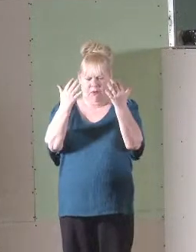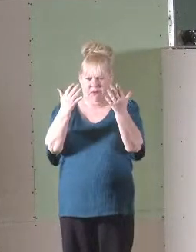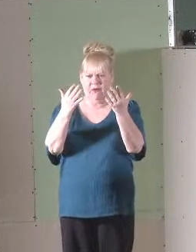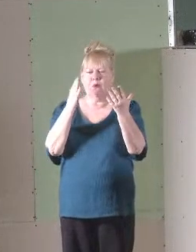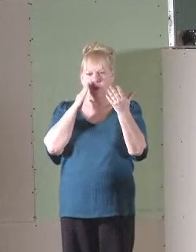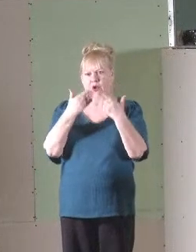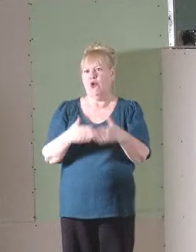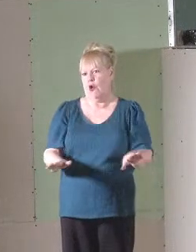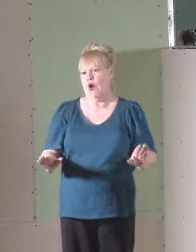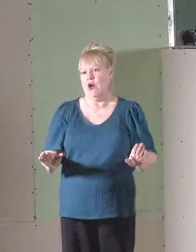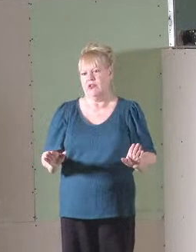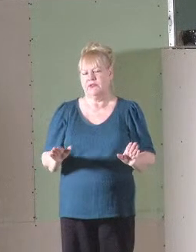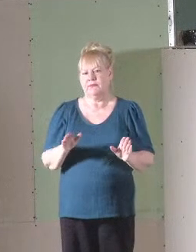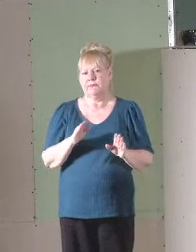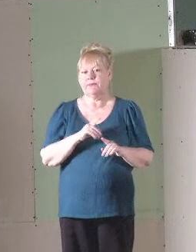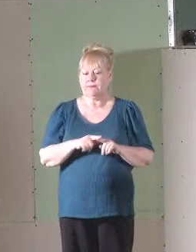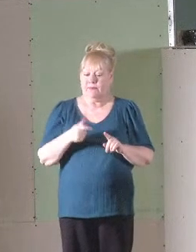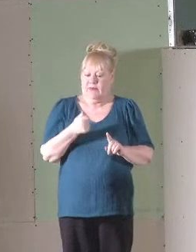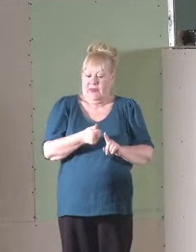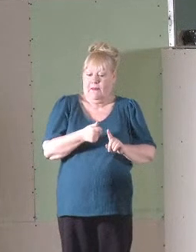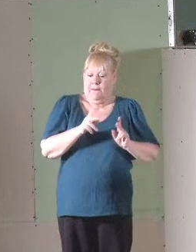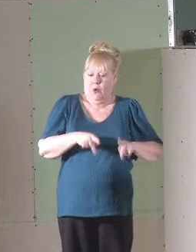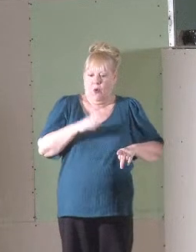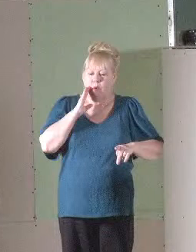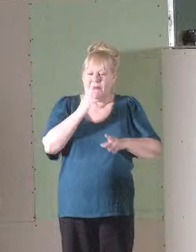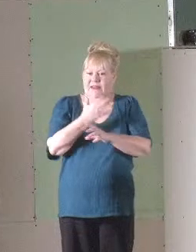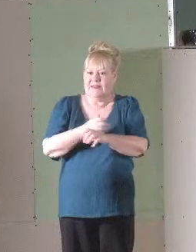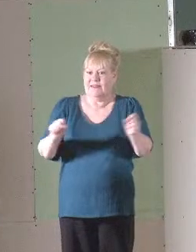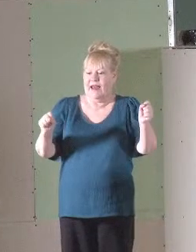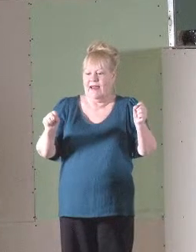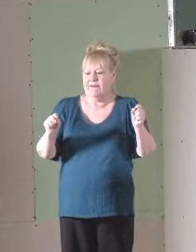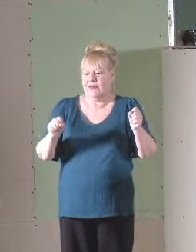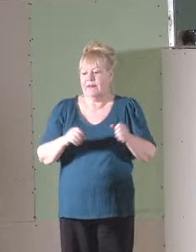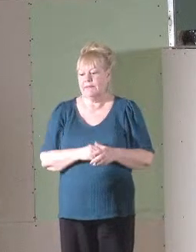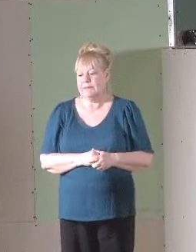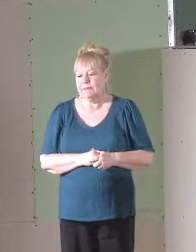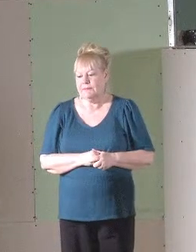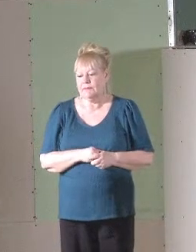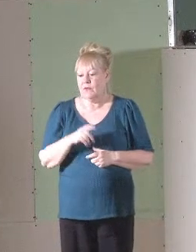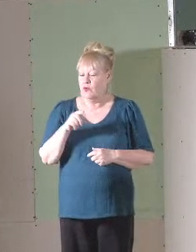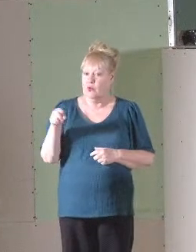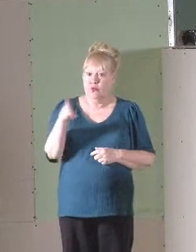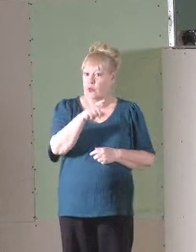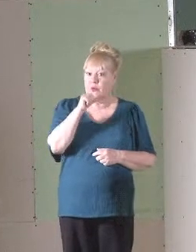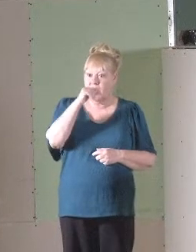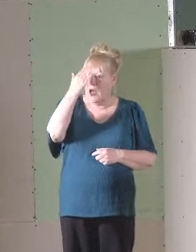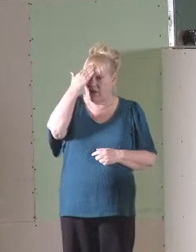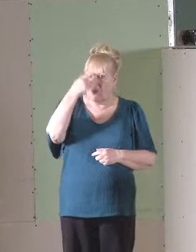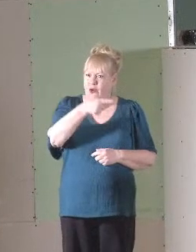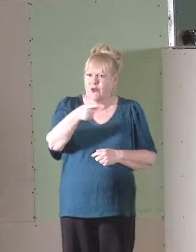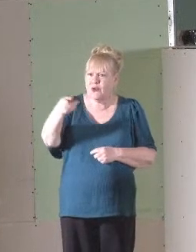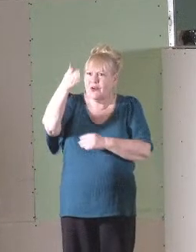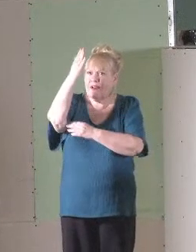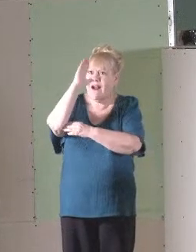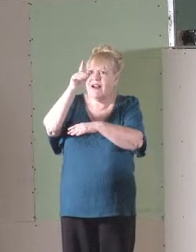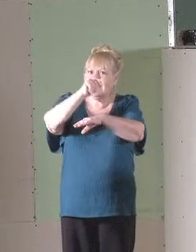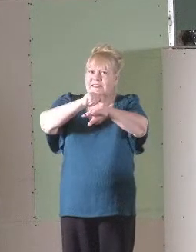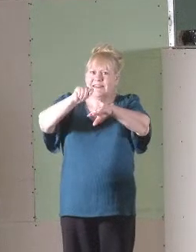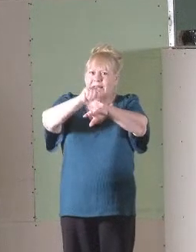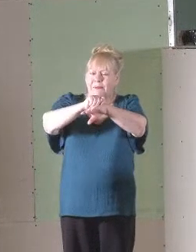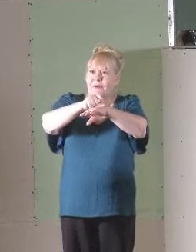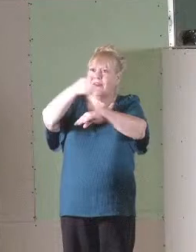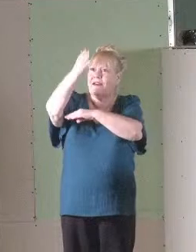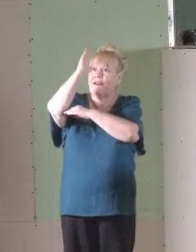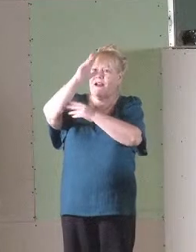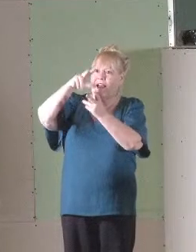loss, though he himself will be saved, but only as through fire. Do you not know that you are God's temple, and that God's